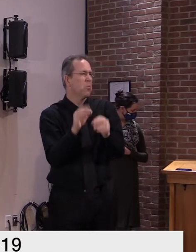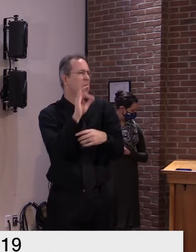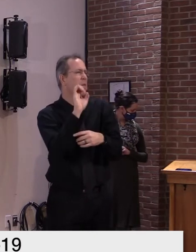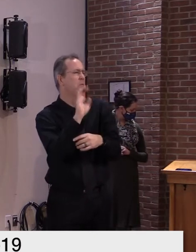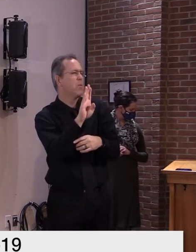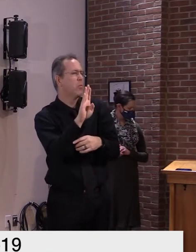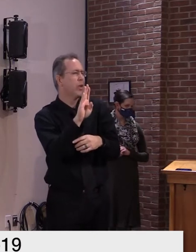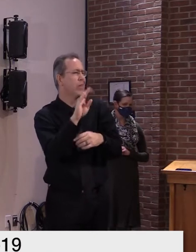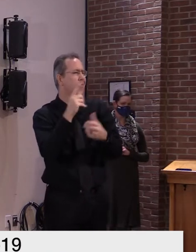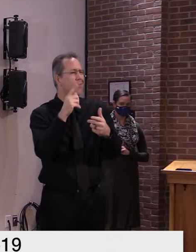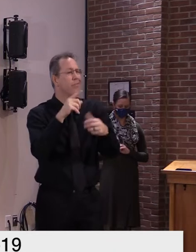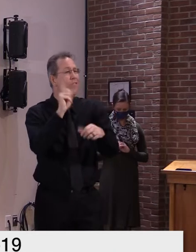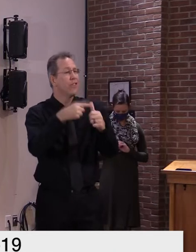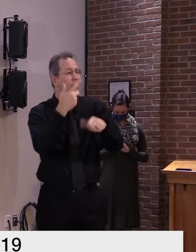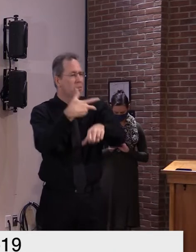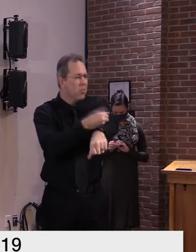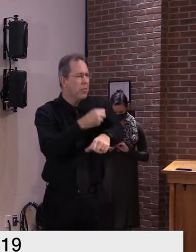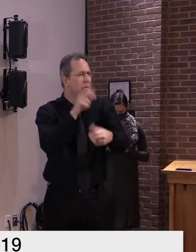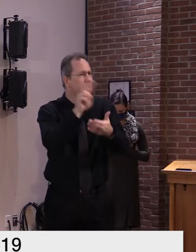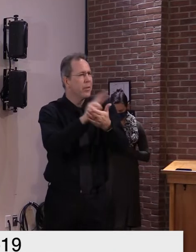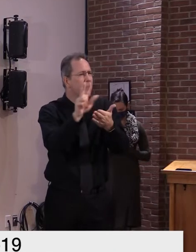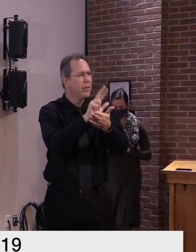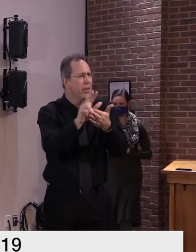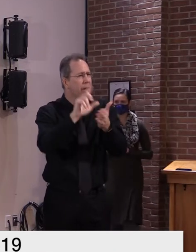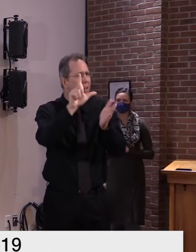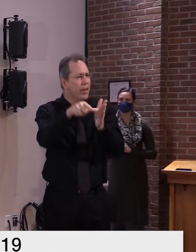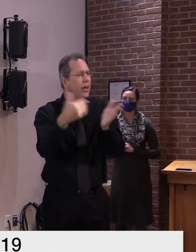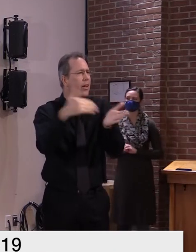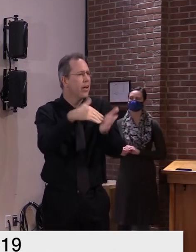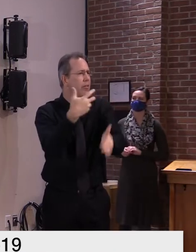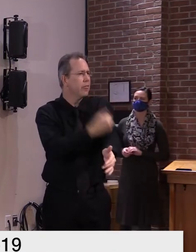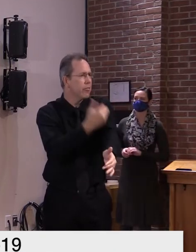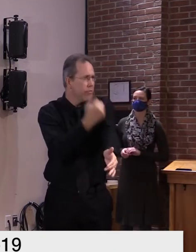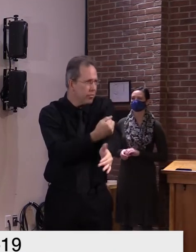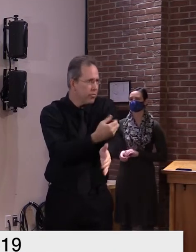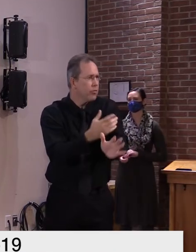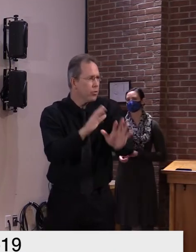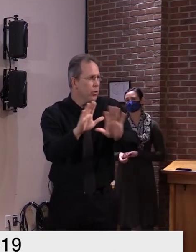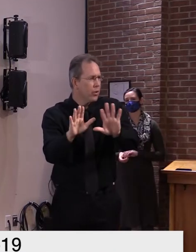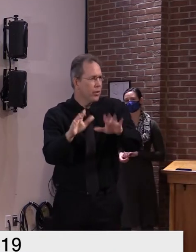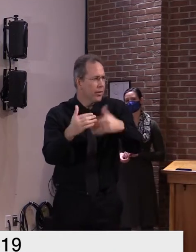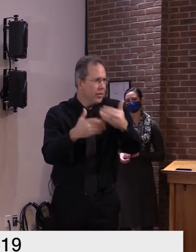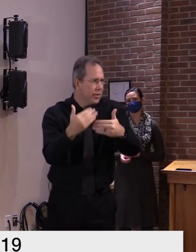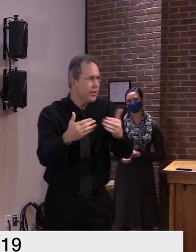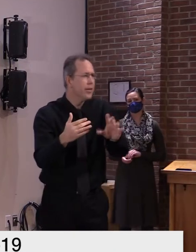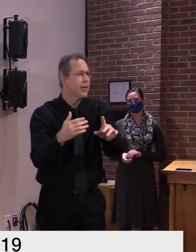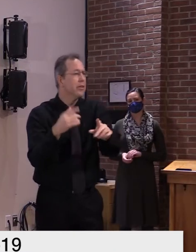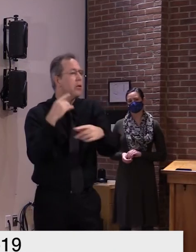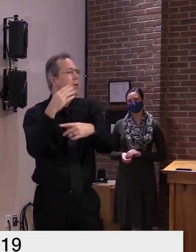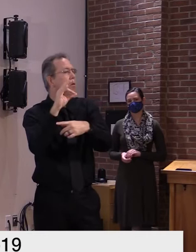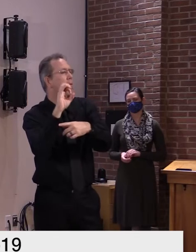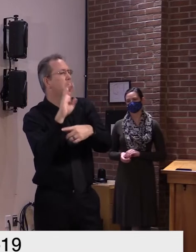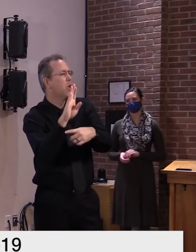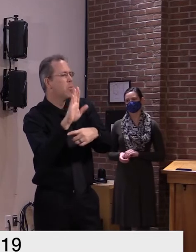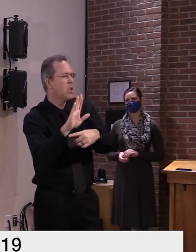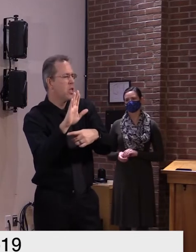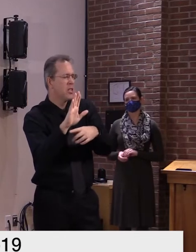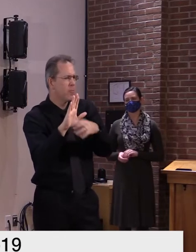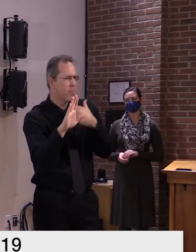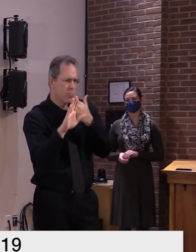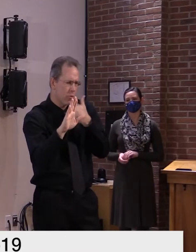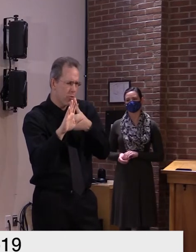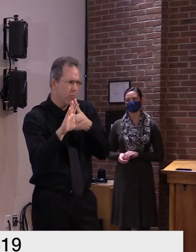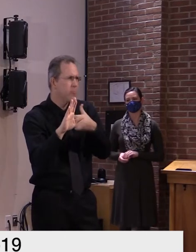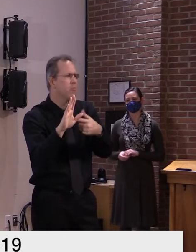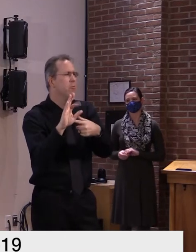for earliest dose potentially in j in december many in january second dose definitely in january so we're going to